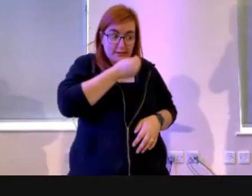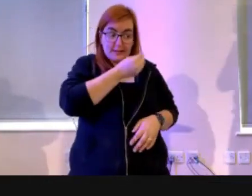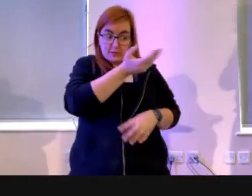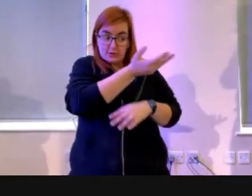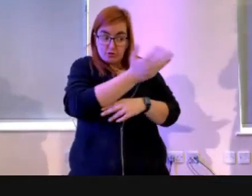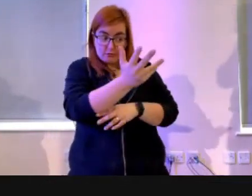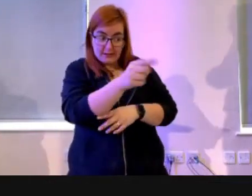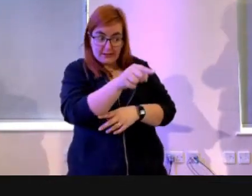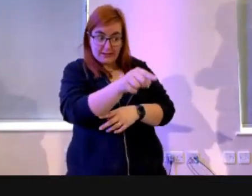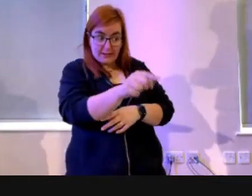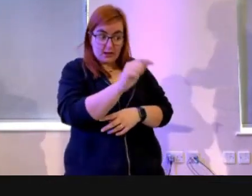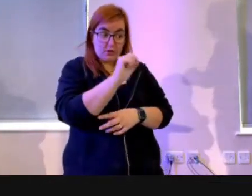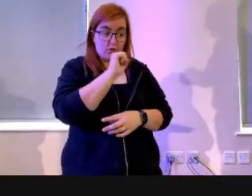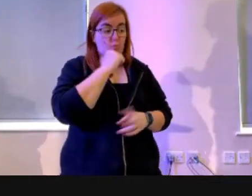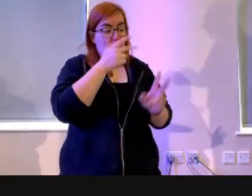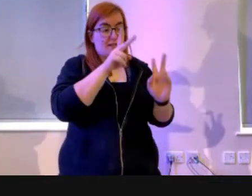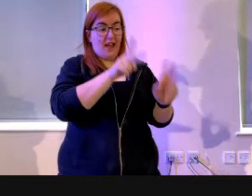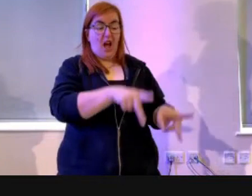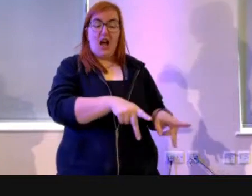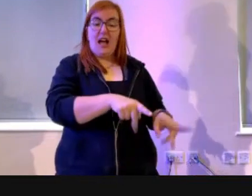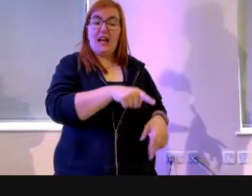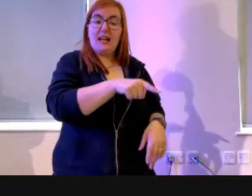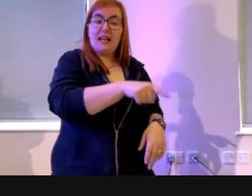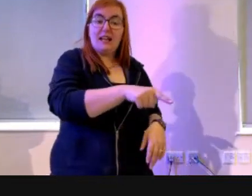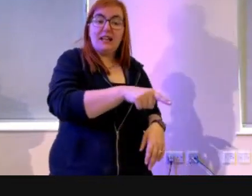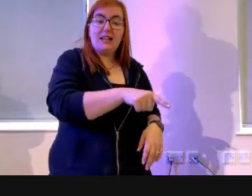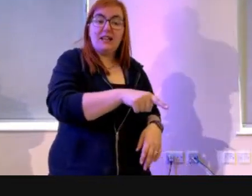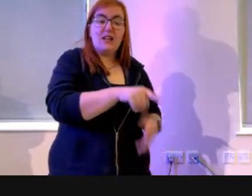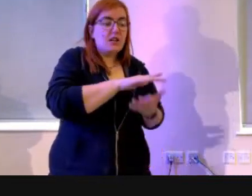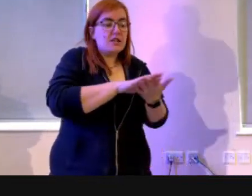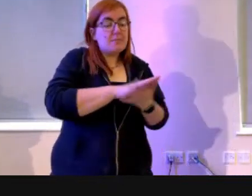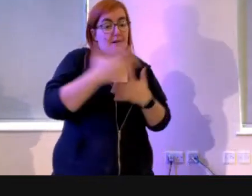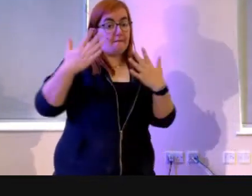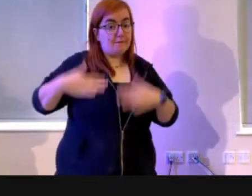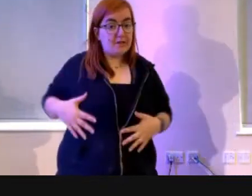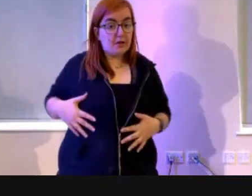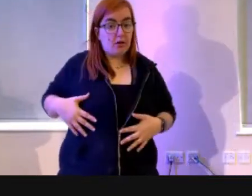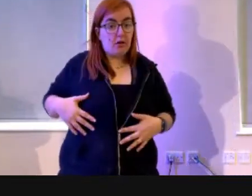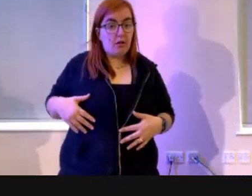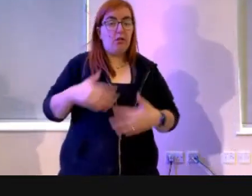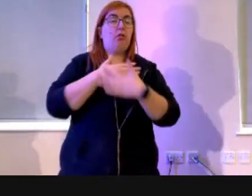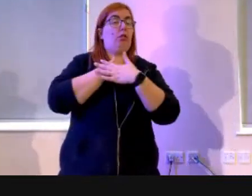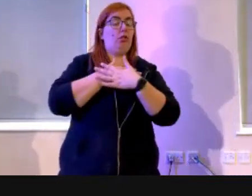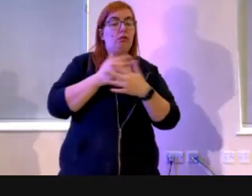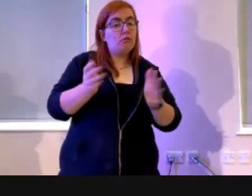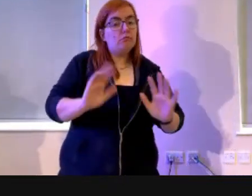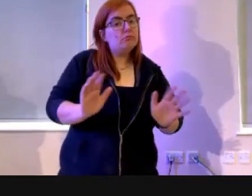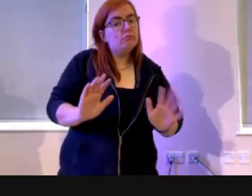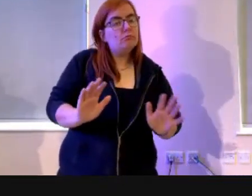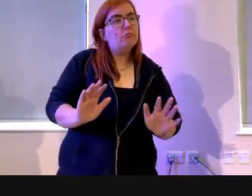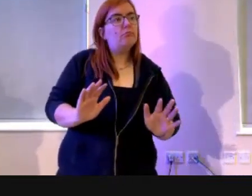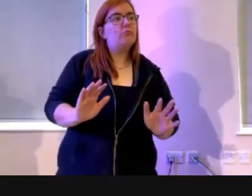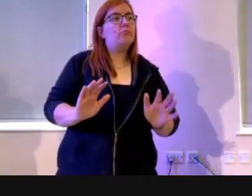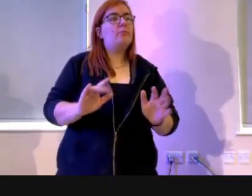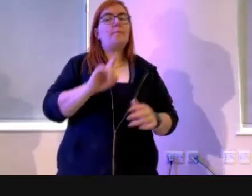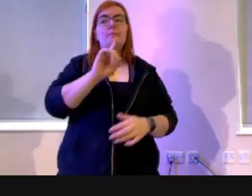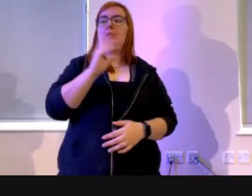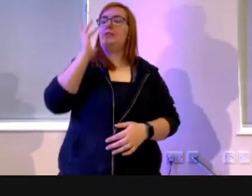and do things your own way, it's going to lead to death. Death, not a physical death but a spiritual